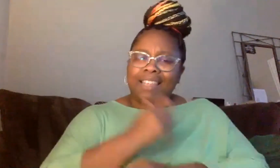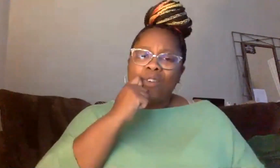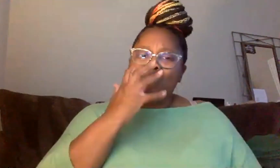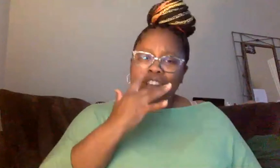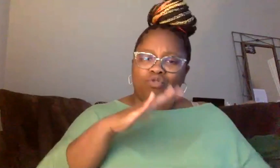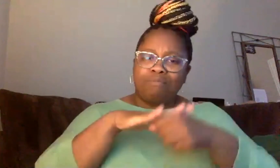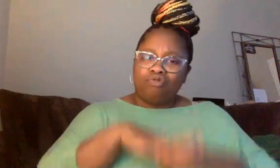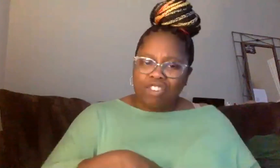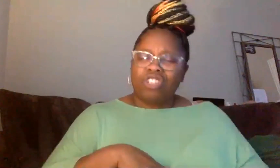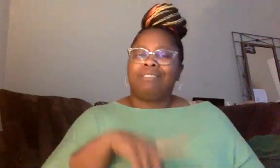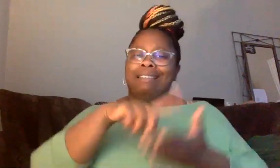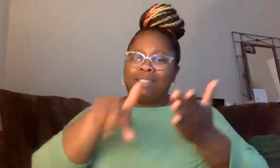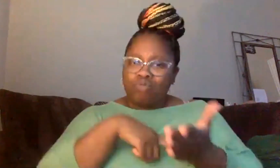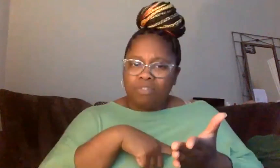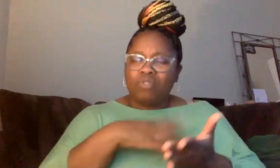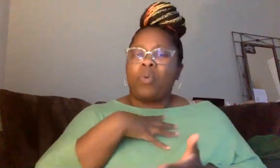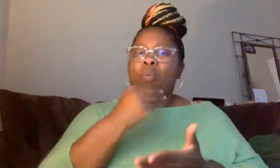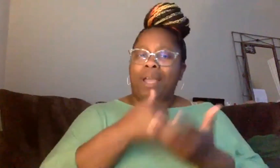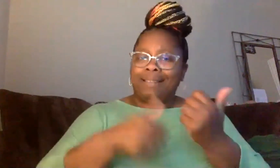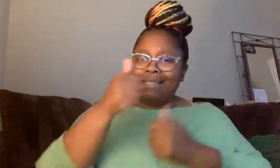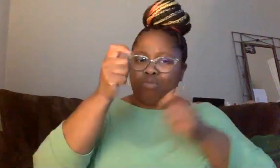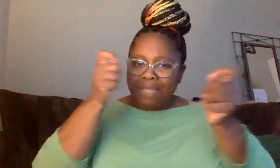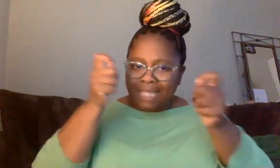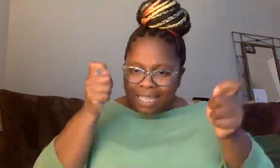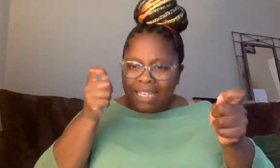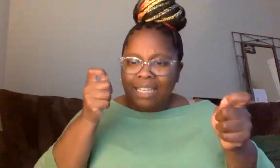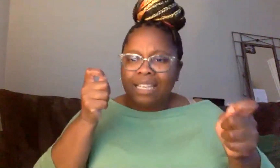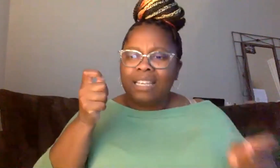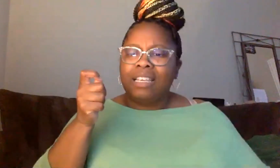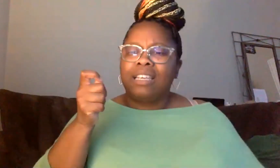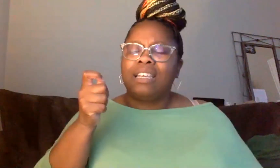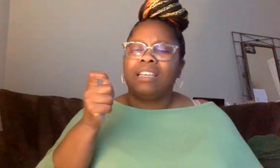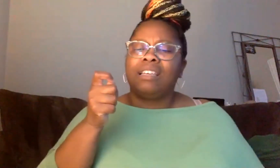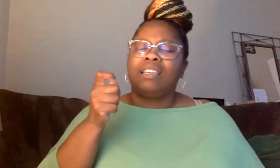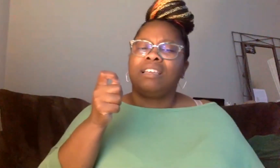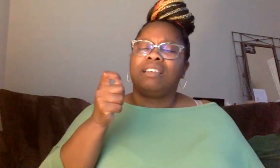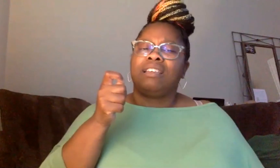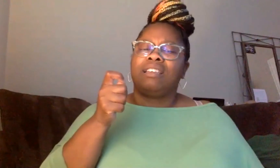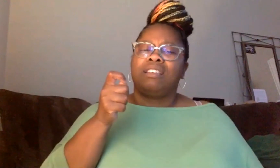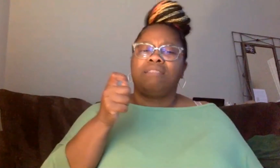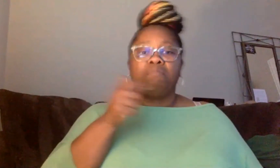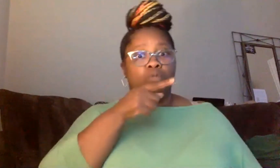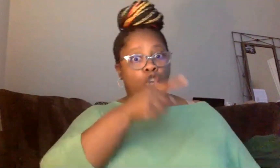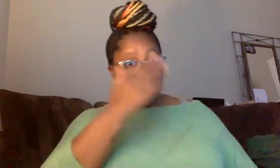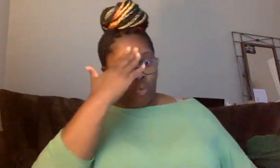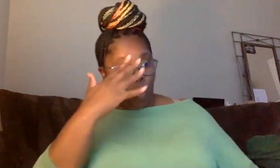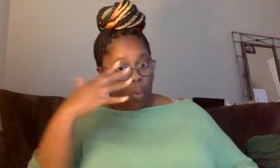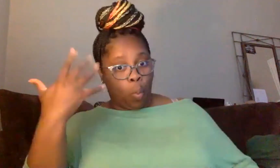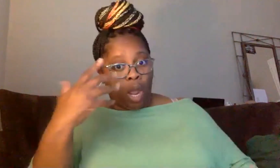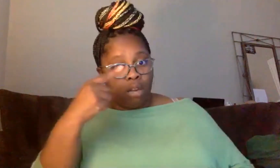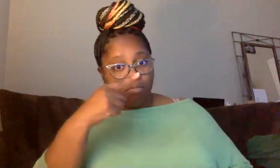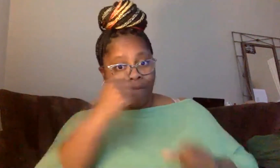oppression, you're fighting white supremacy. So they, they need to also know that, you know, exactly what you are fighting. So,